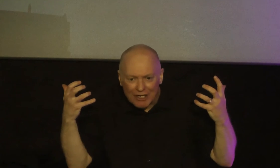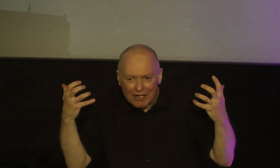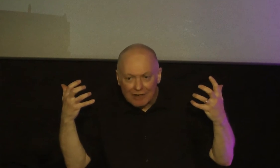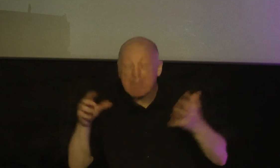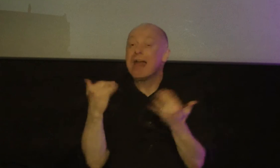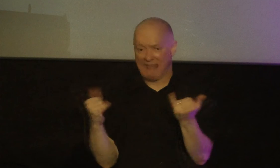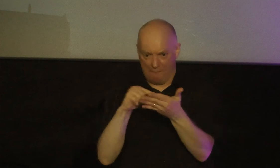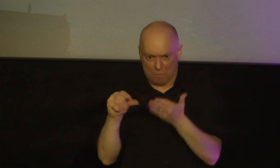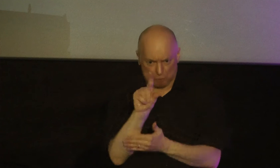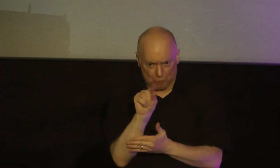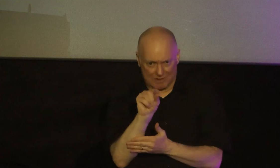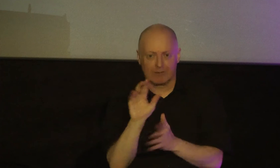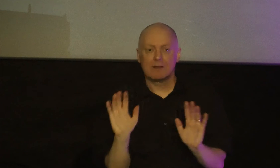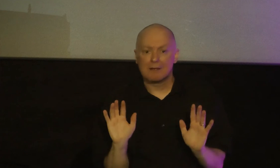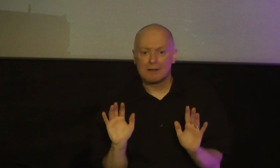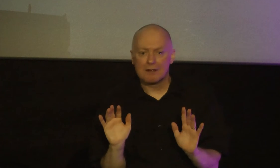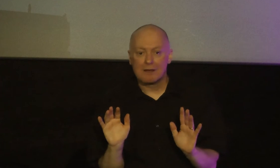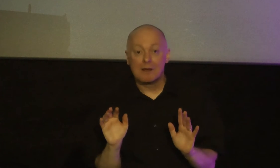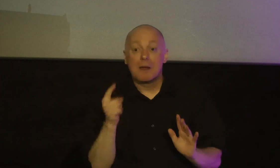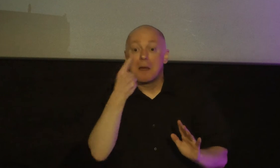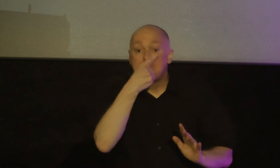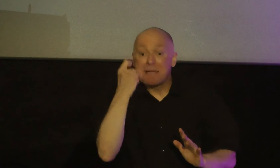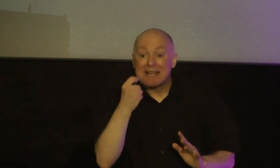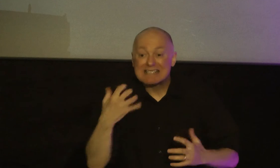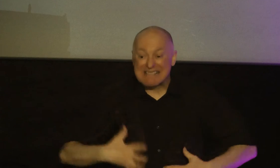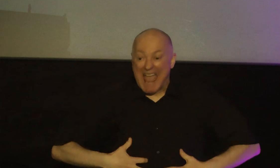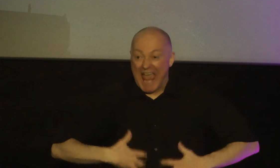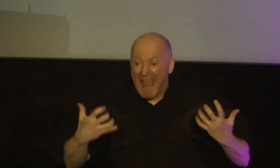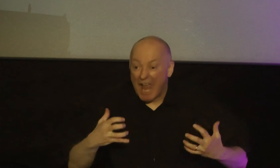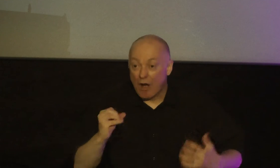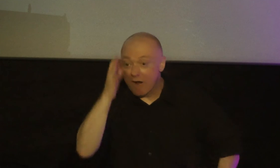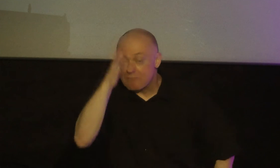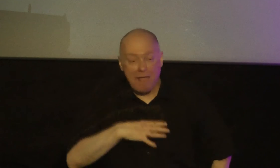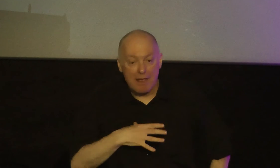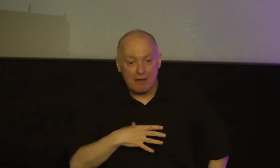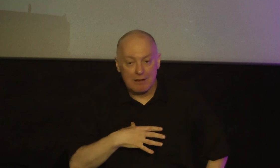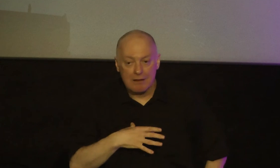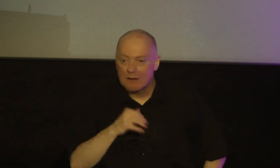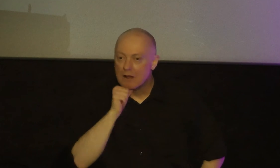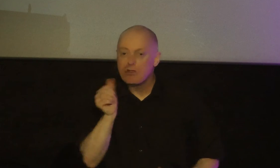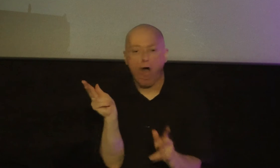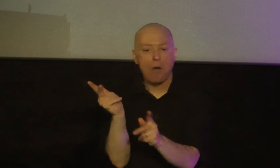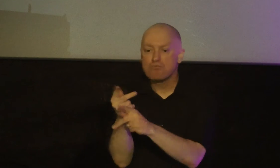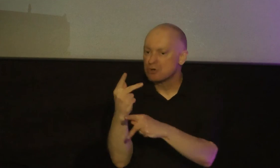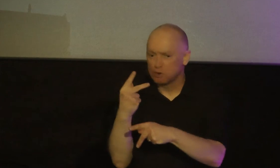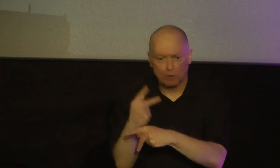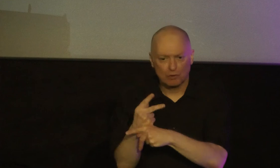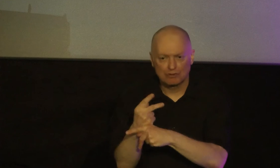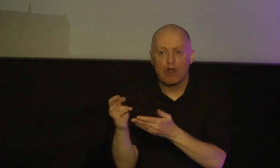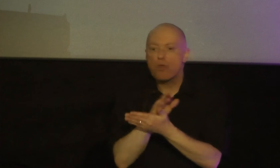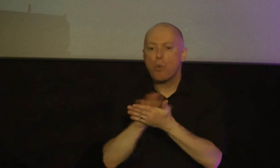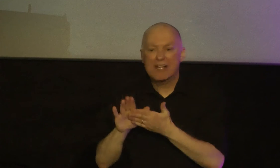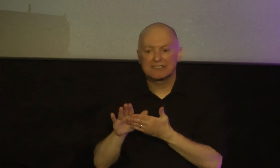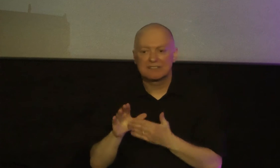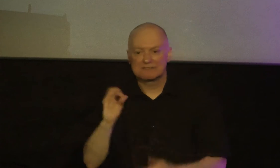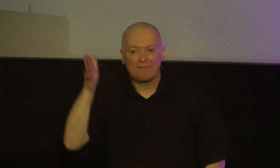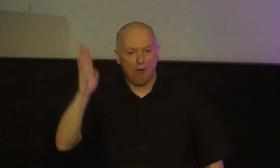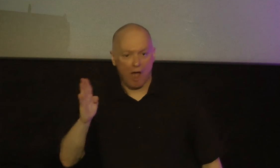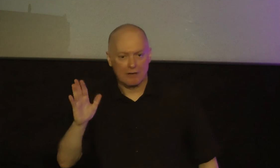20 says for the anger of man does not produce the righteousness of god that's it